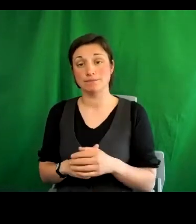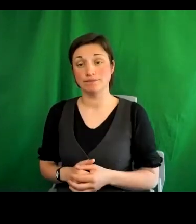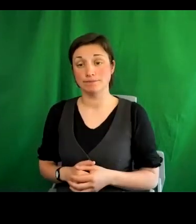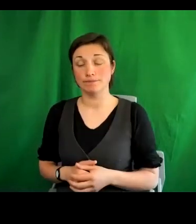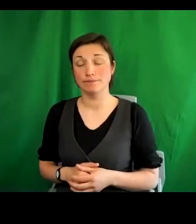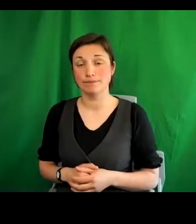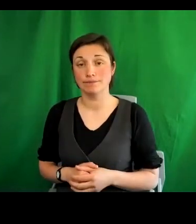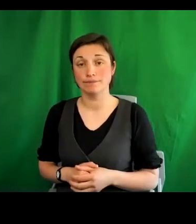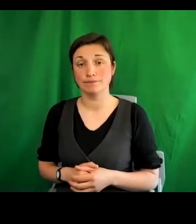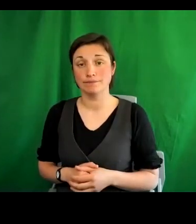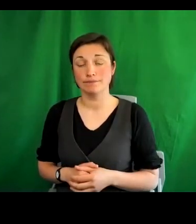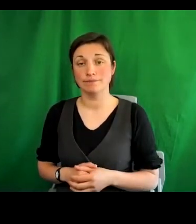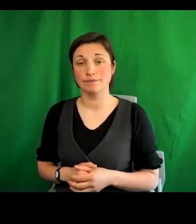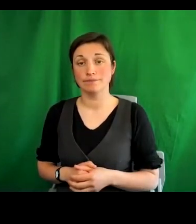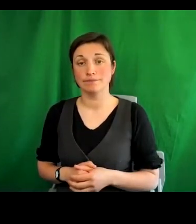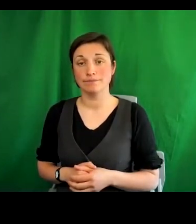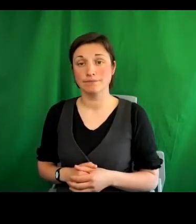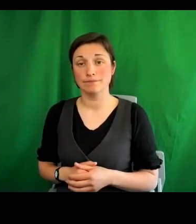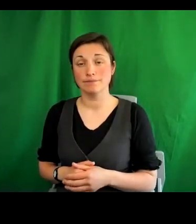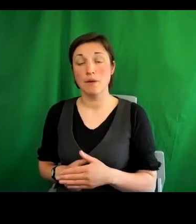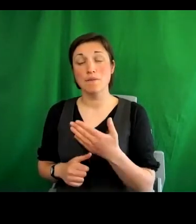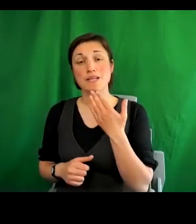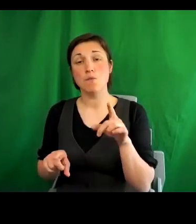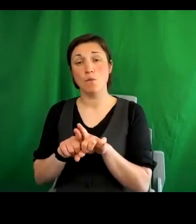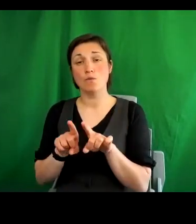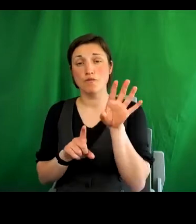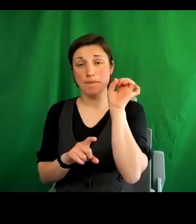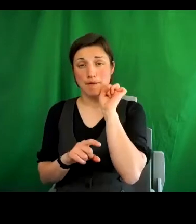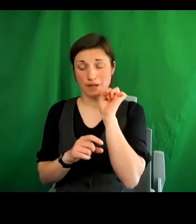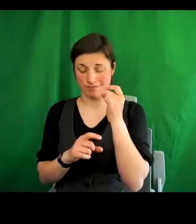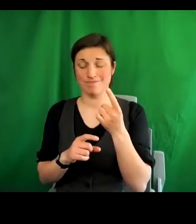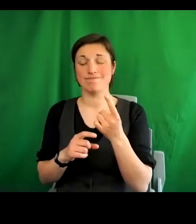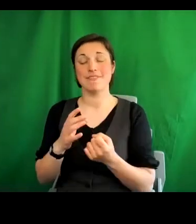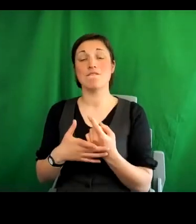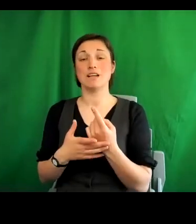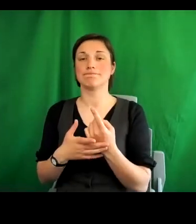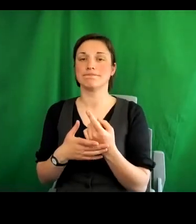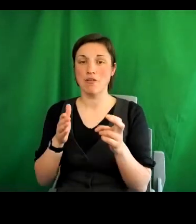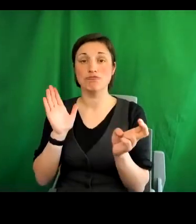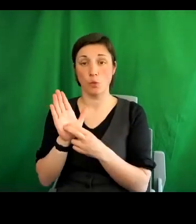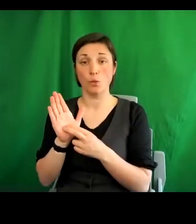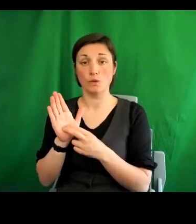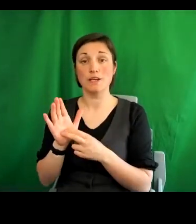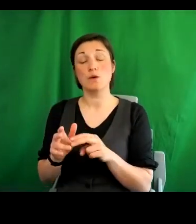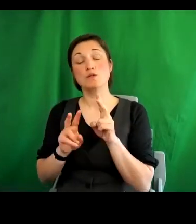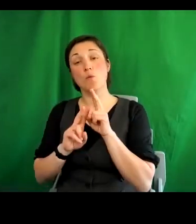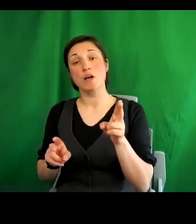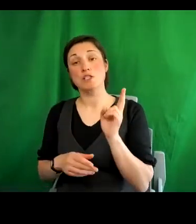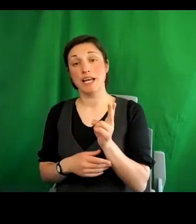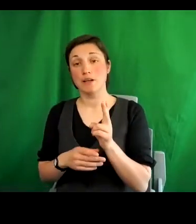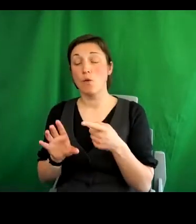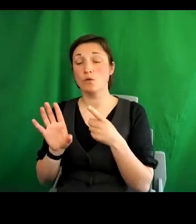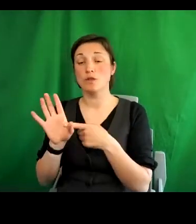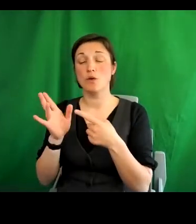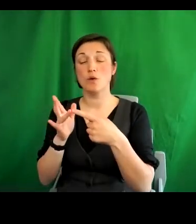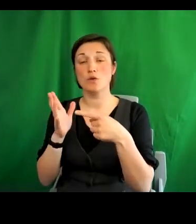Please also remember that today's event is being recorded so you will be able to watch it again on YouTube in the next few